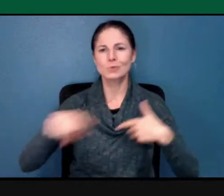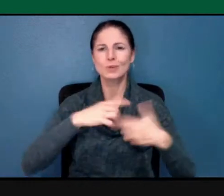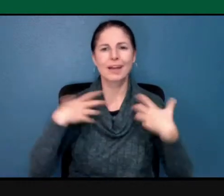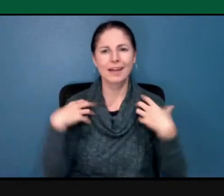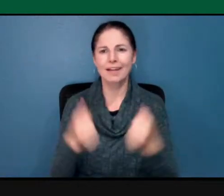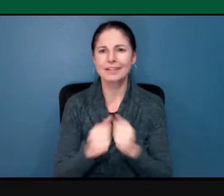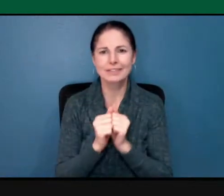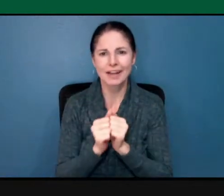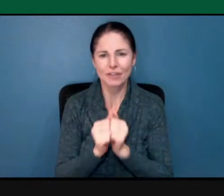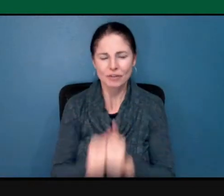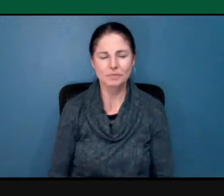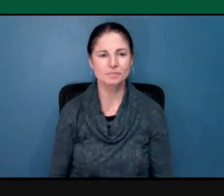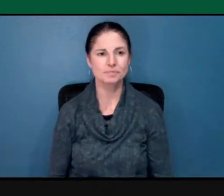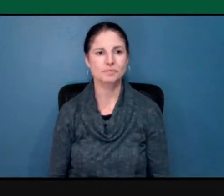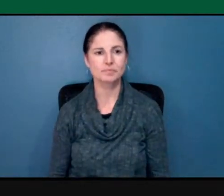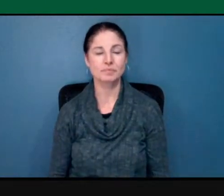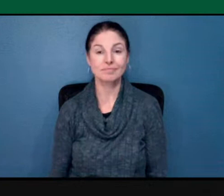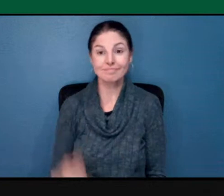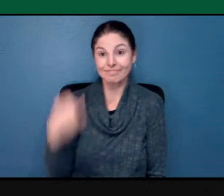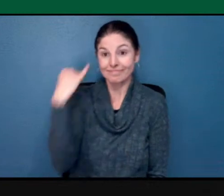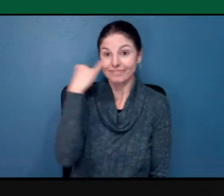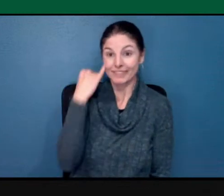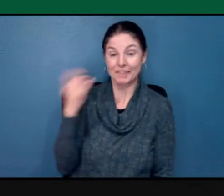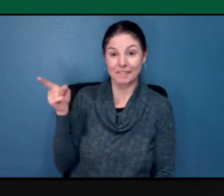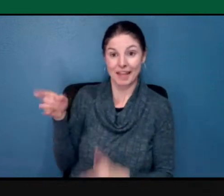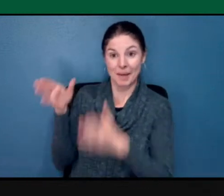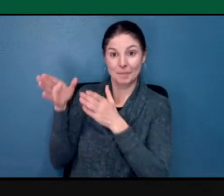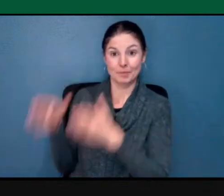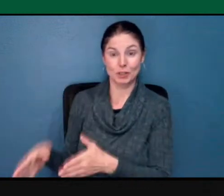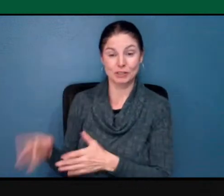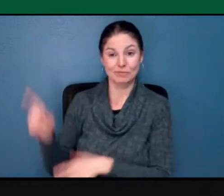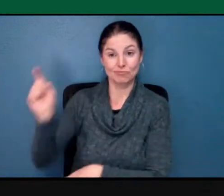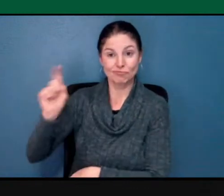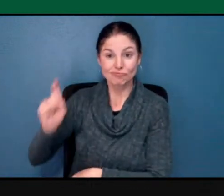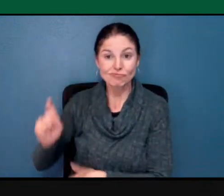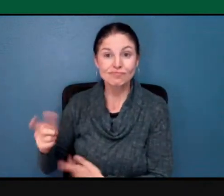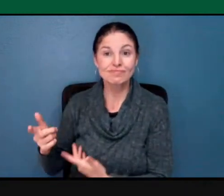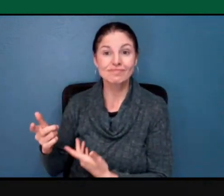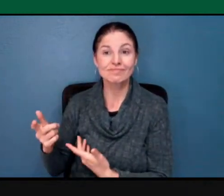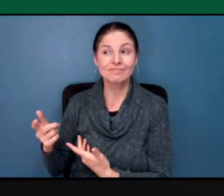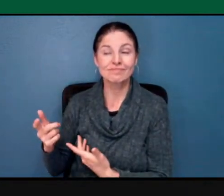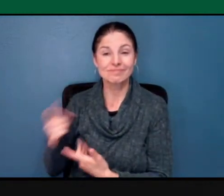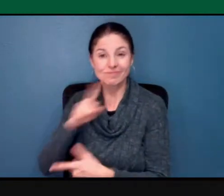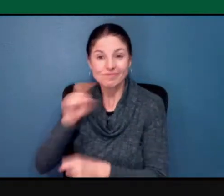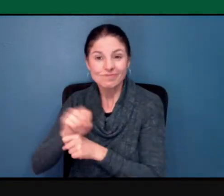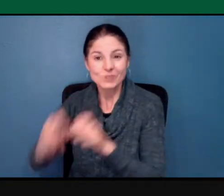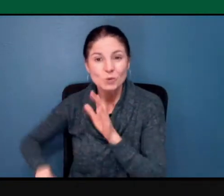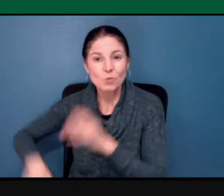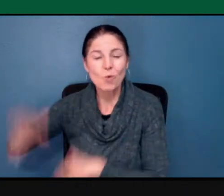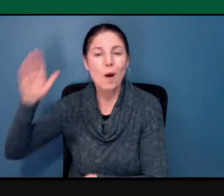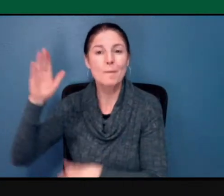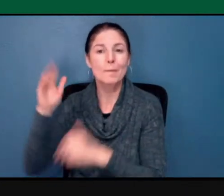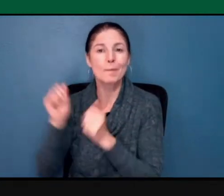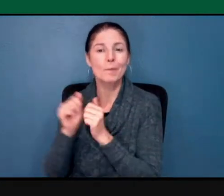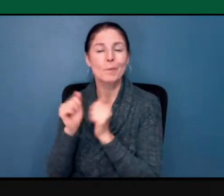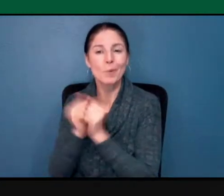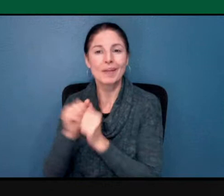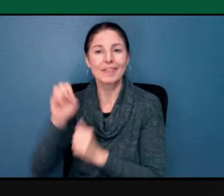you know, either through their elementary and middle school and high school, would they have done that